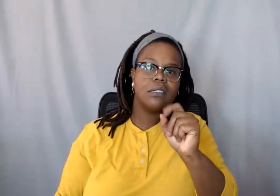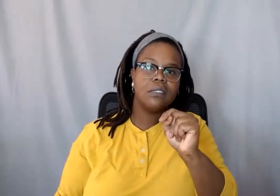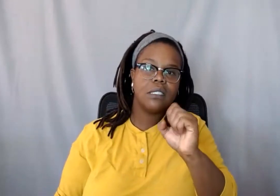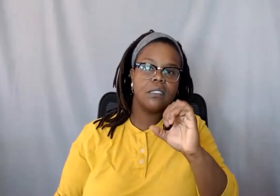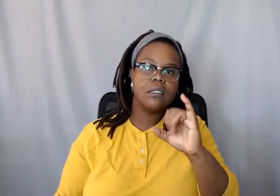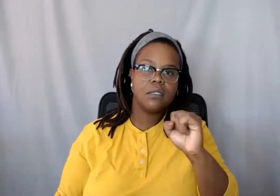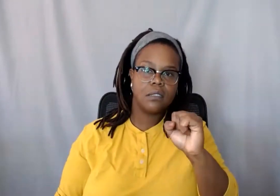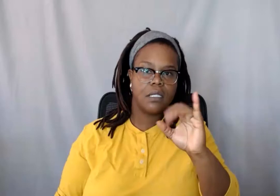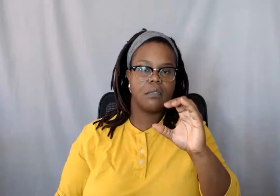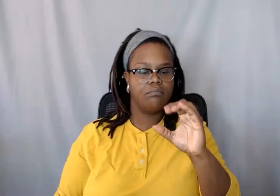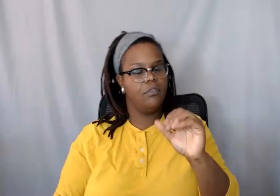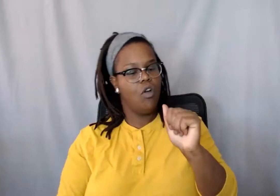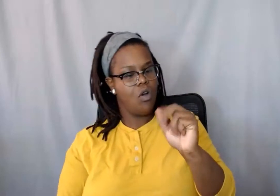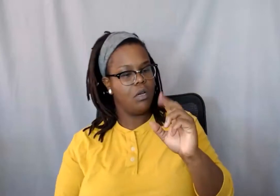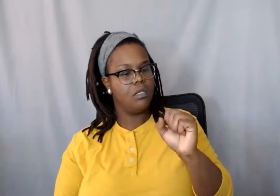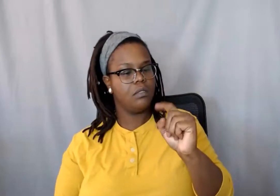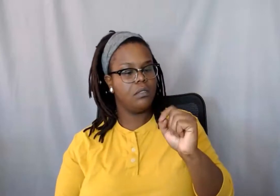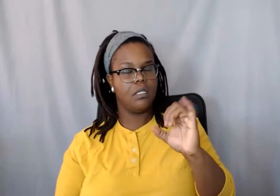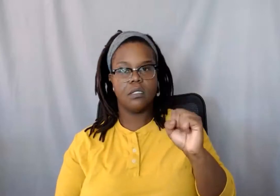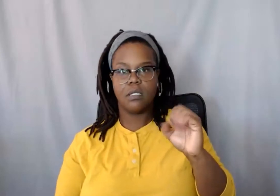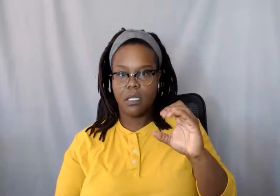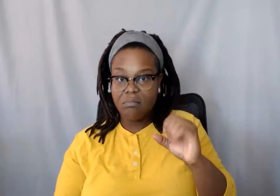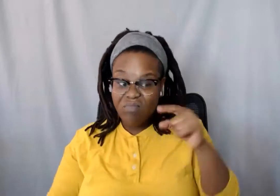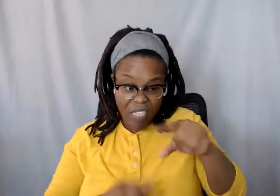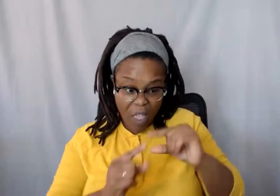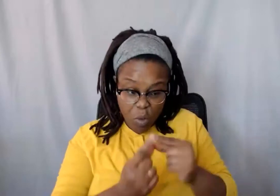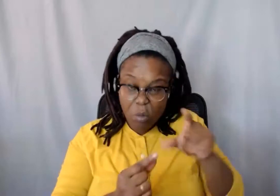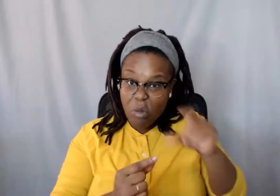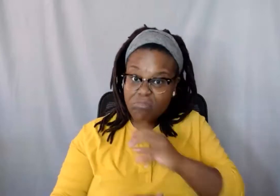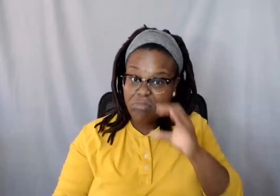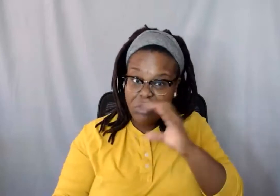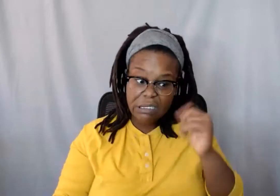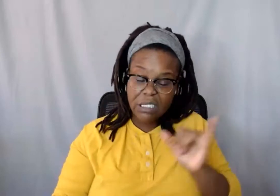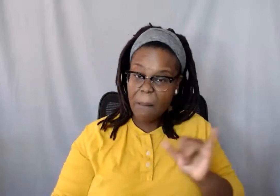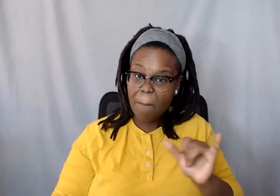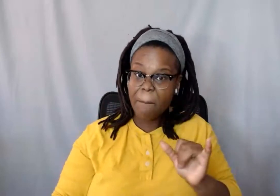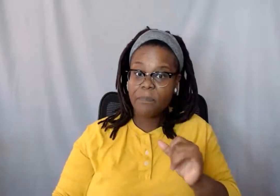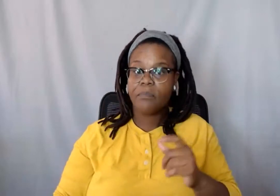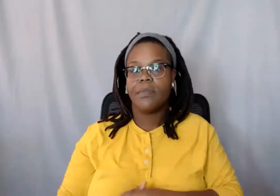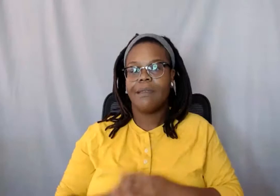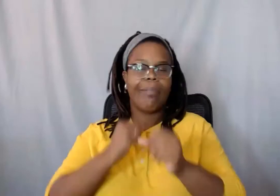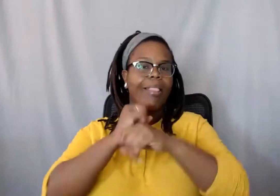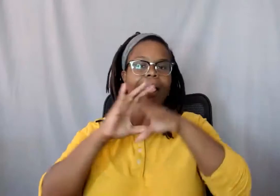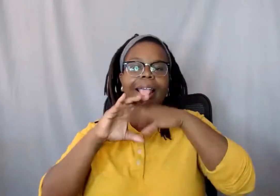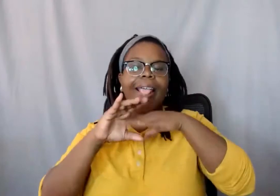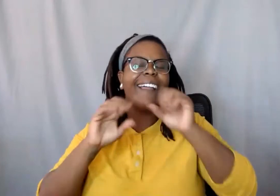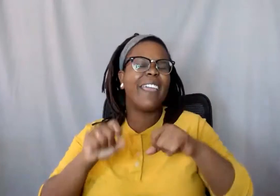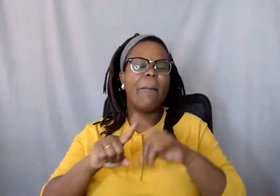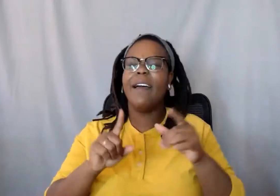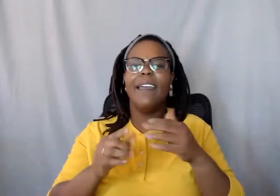and what they do. Honestly, like if I even rambled, I guess the full situation, just looking up to the internet is one of the best